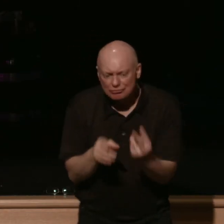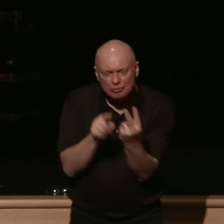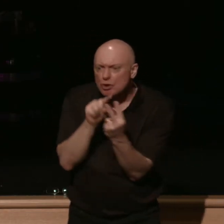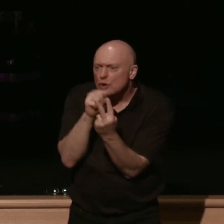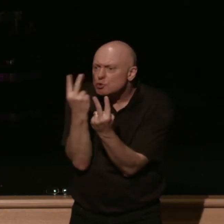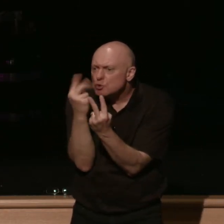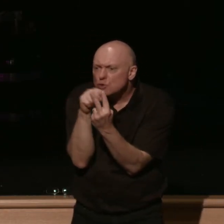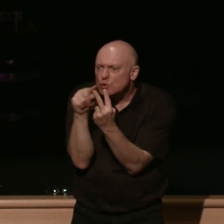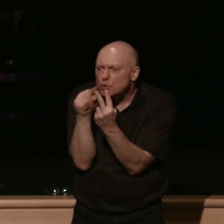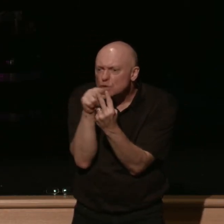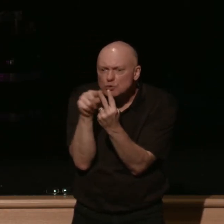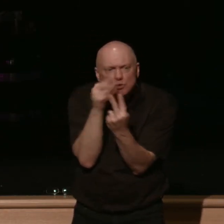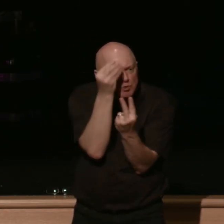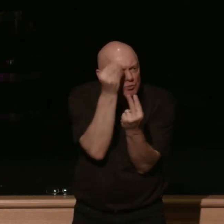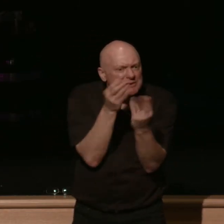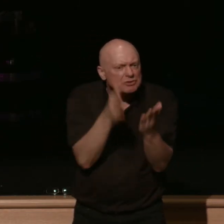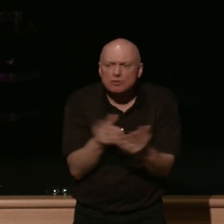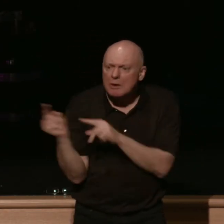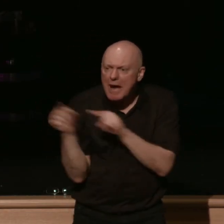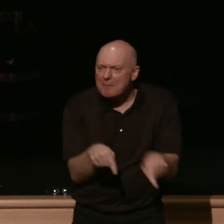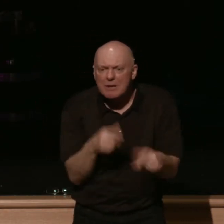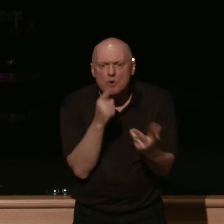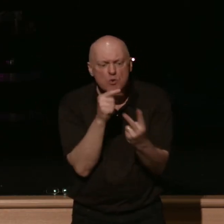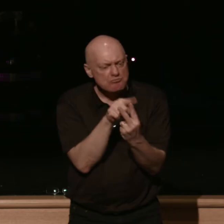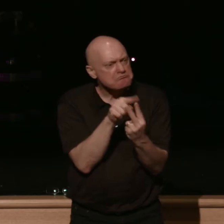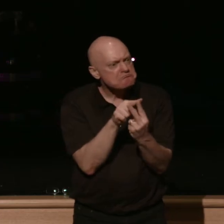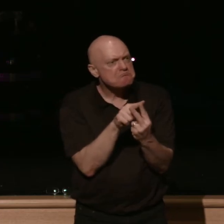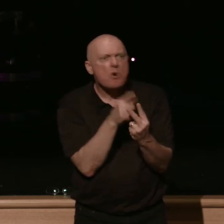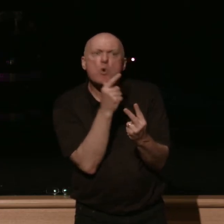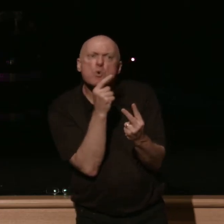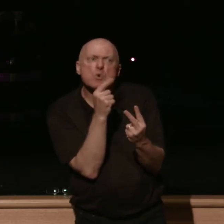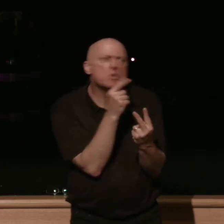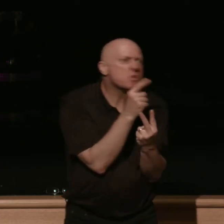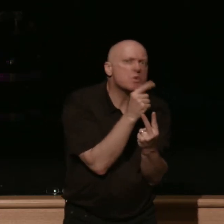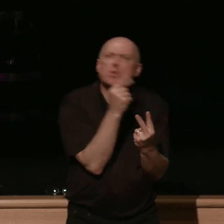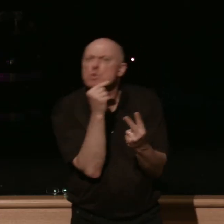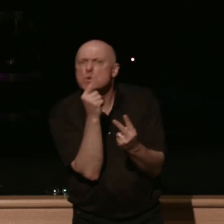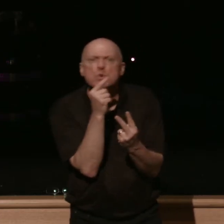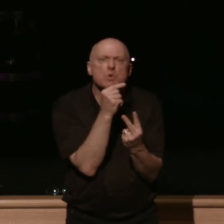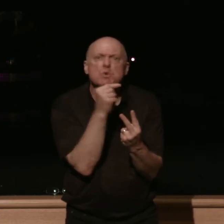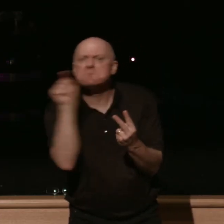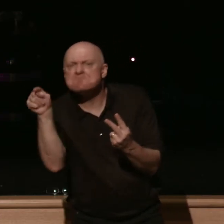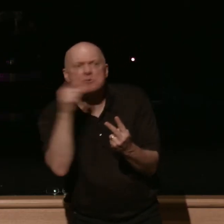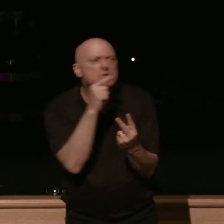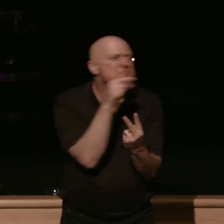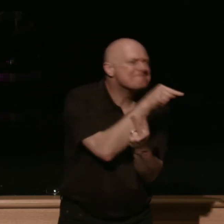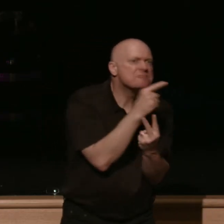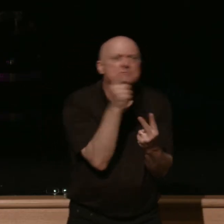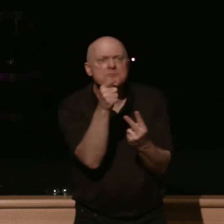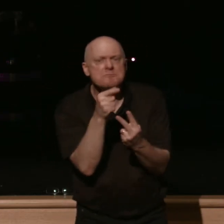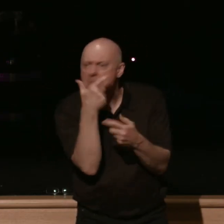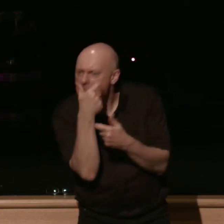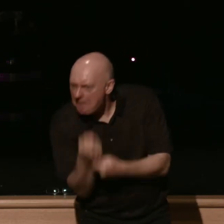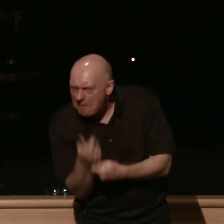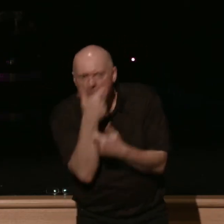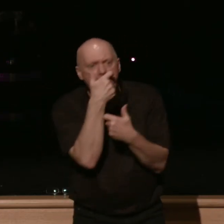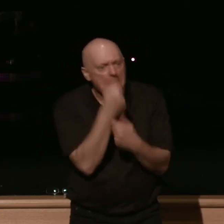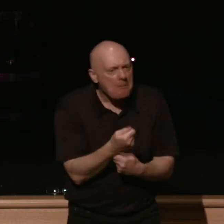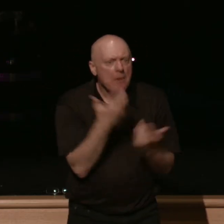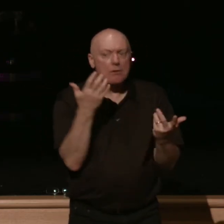in malachi chapter 3 verse 1 i could be this guy it could be this guy i wonder who it is i think it's fascinating do you know why i think